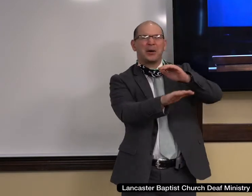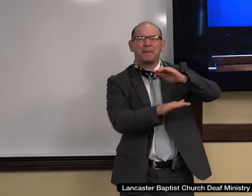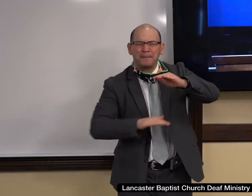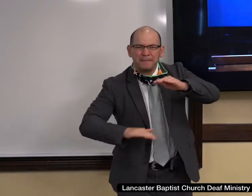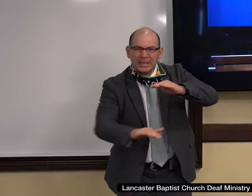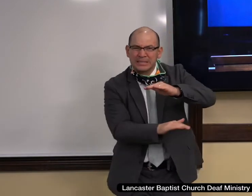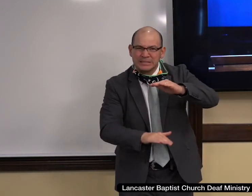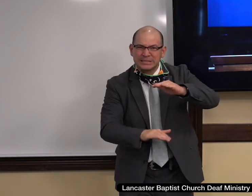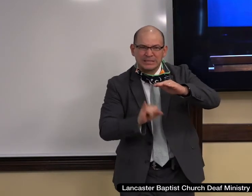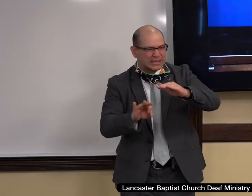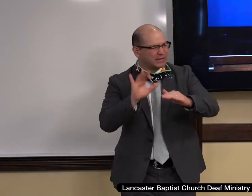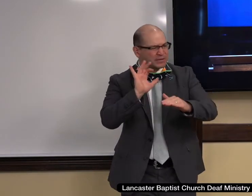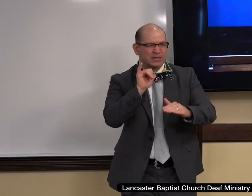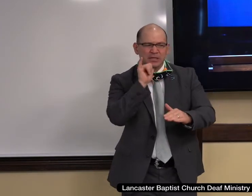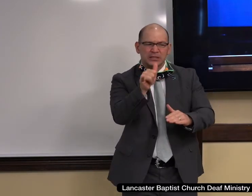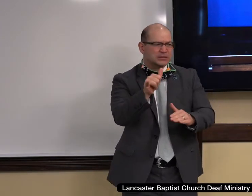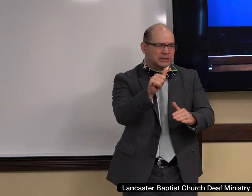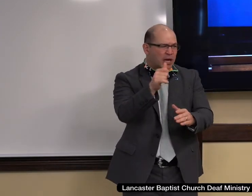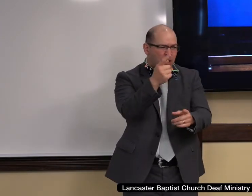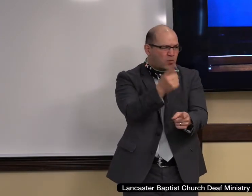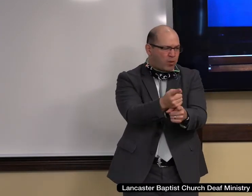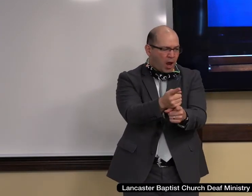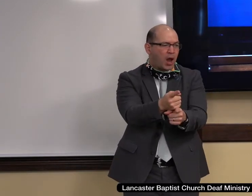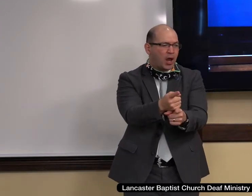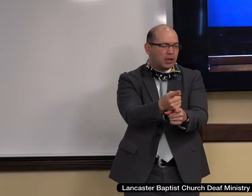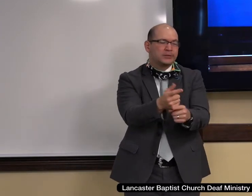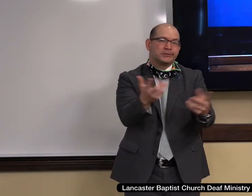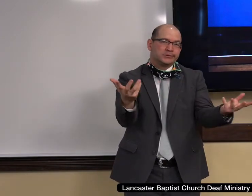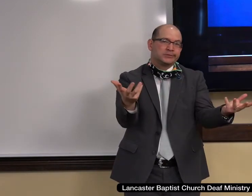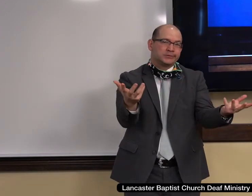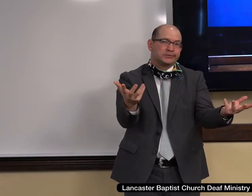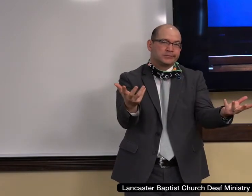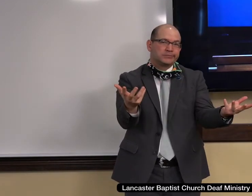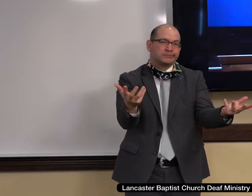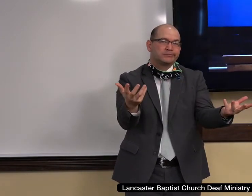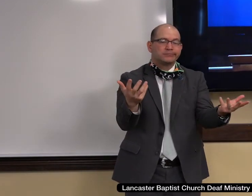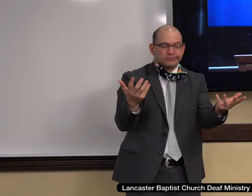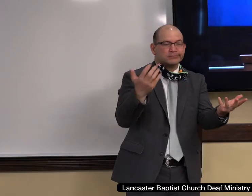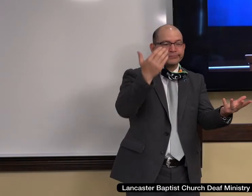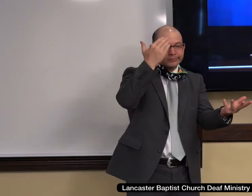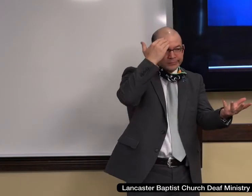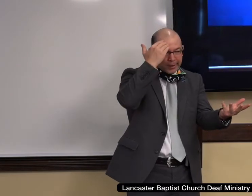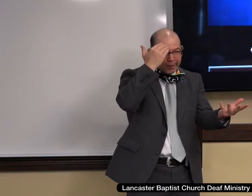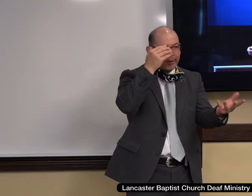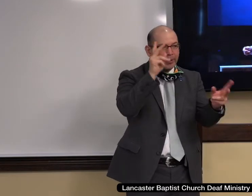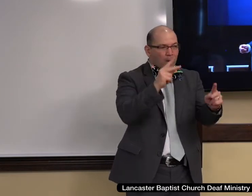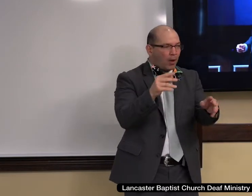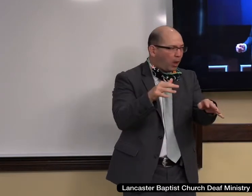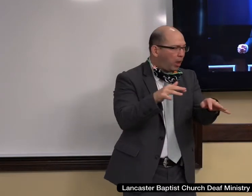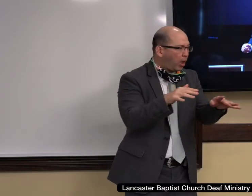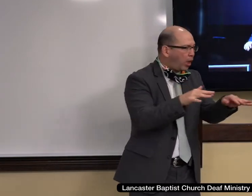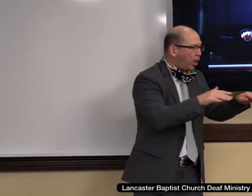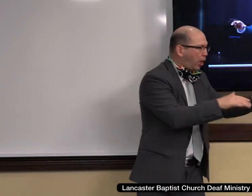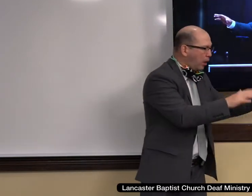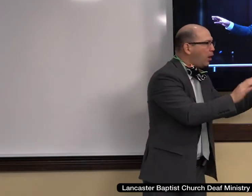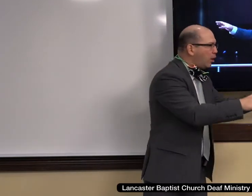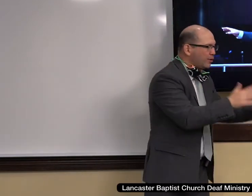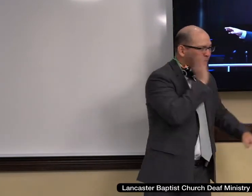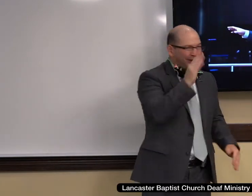that every other thing begins to change. And I'm not talking again, I'm not talking about, uh, uh, preference issues. We're